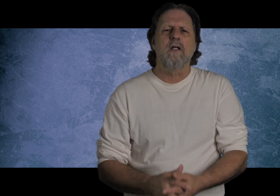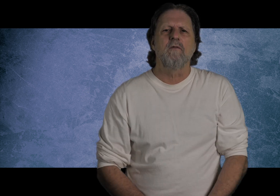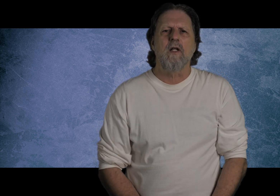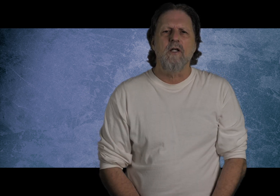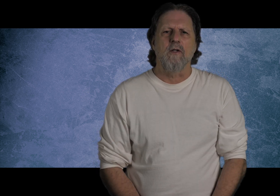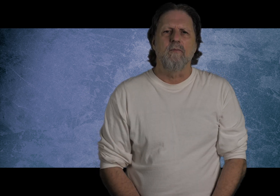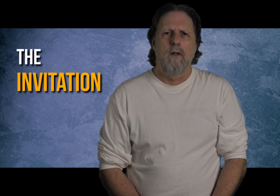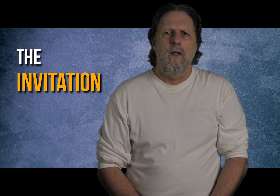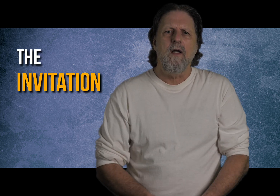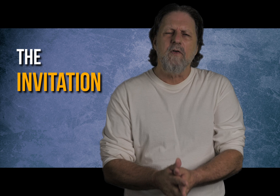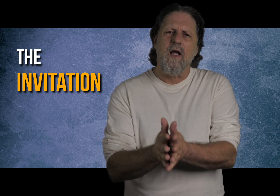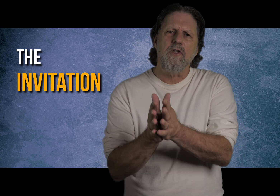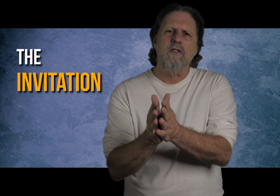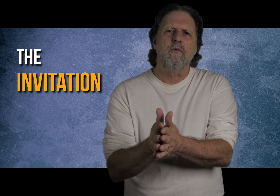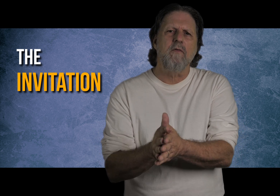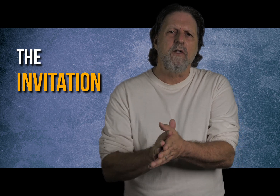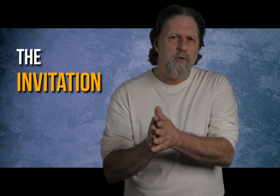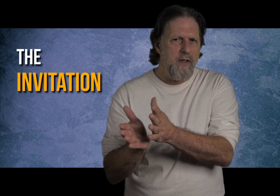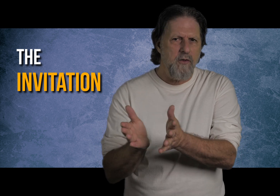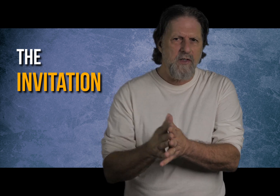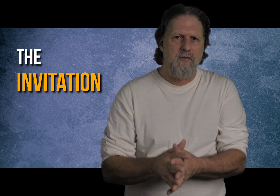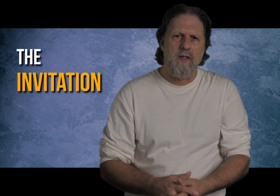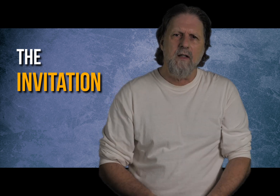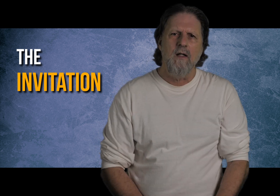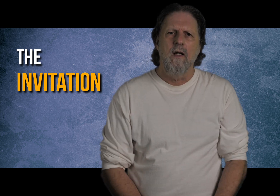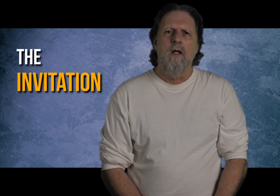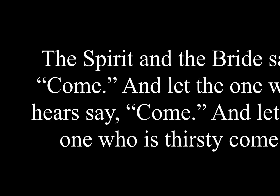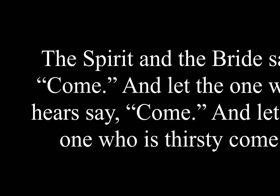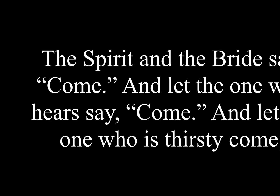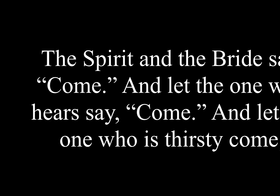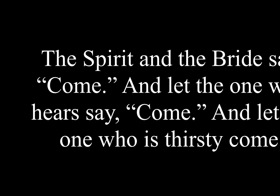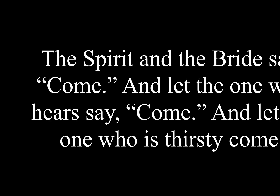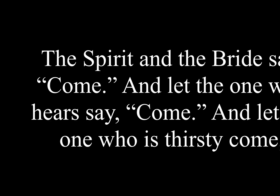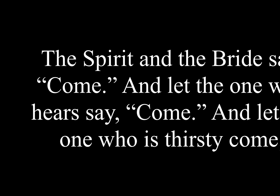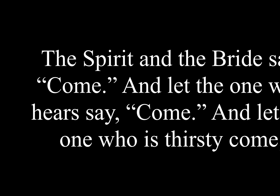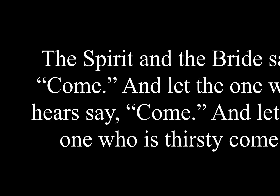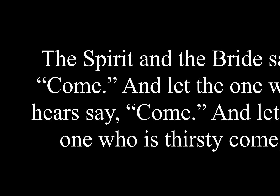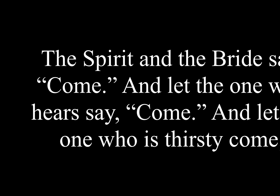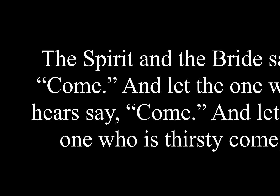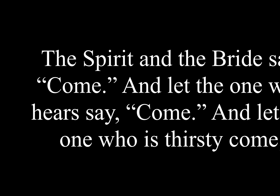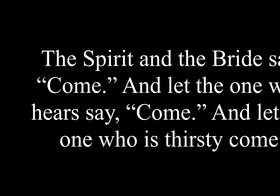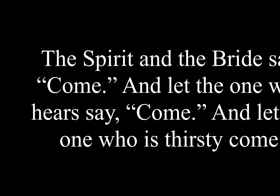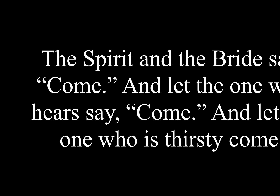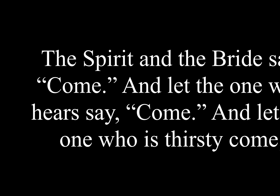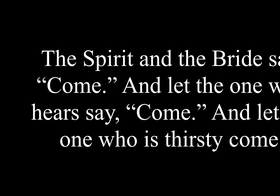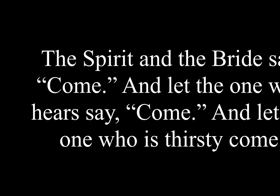at the invitation. The invitation is in Revelation 22.17. The Spirit and the Bride say come, and let the one who hears